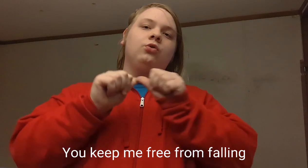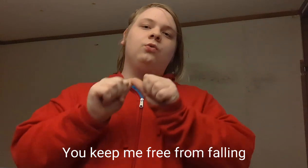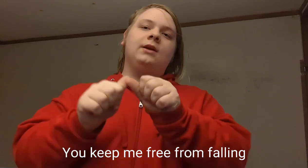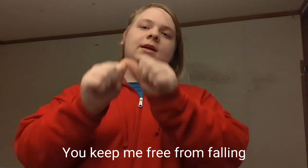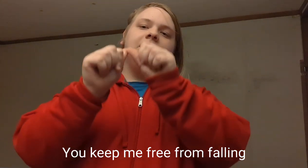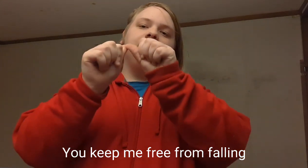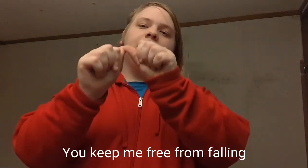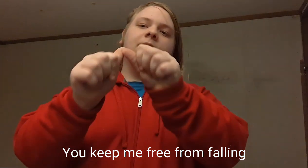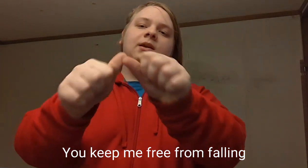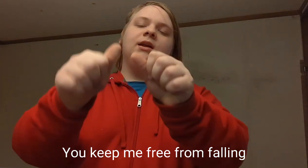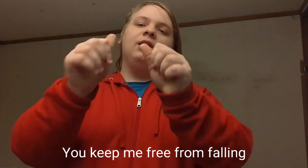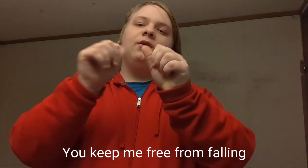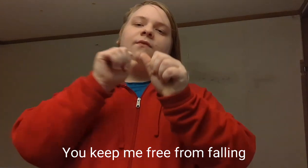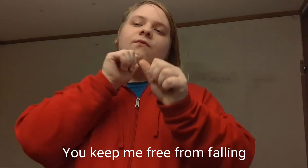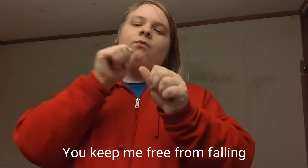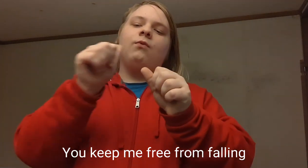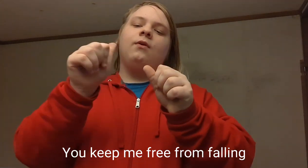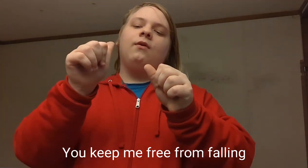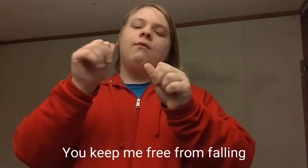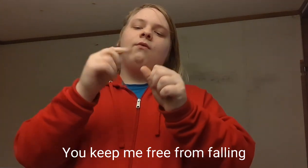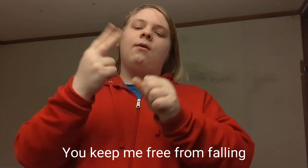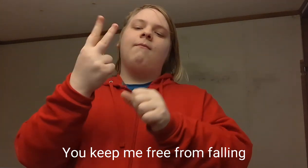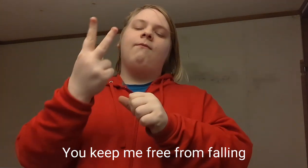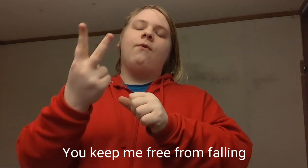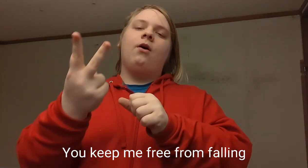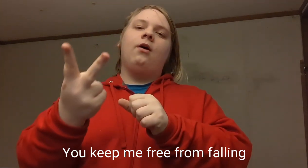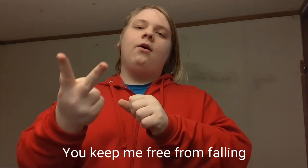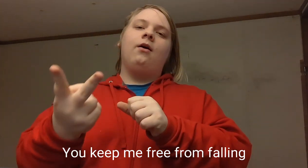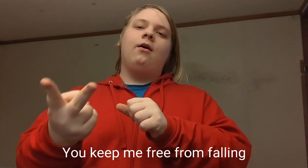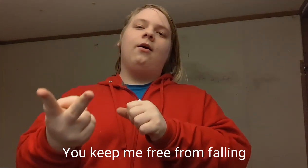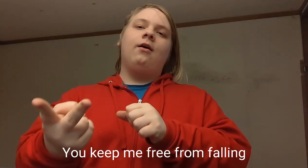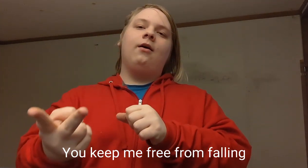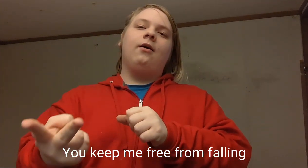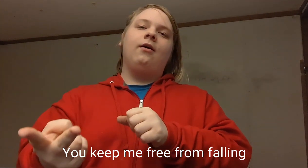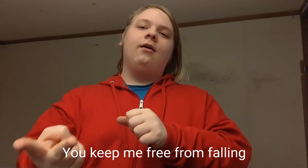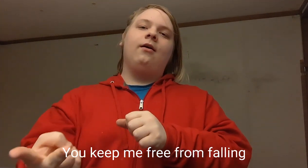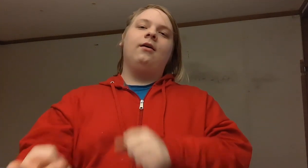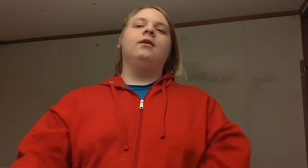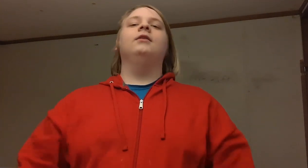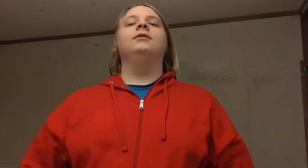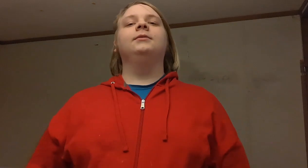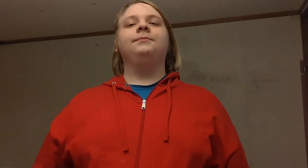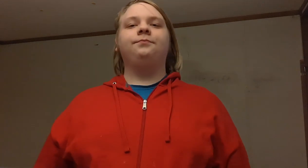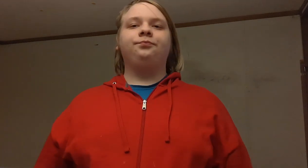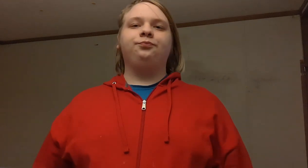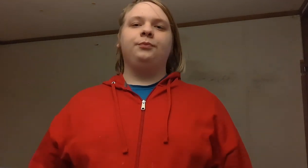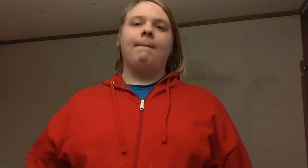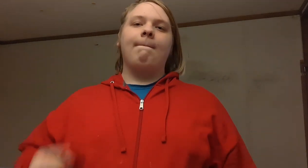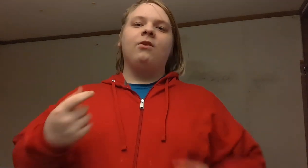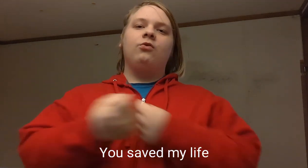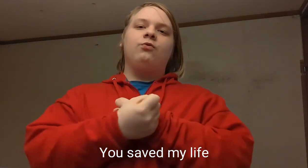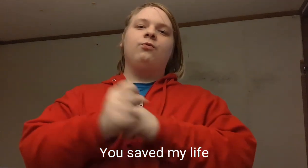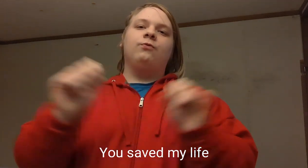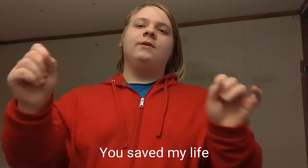me free from falling You saved my